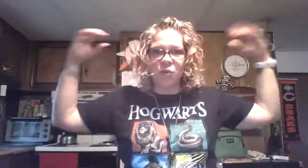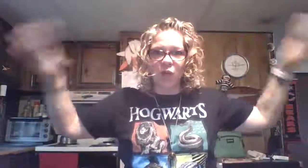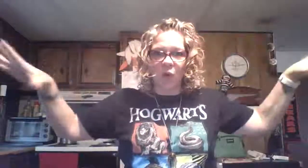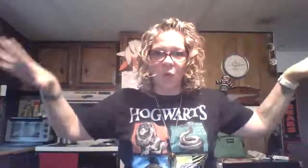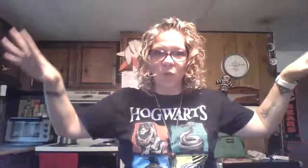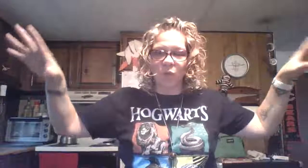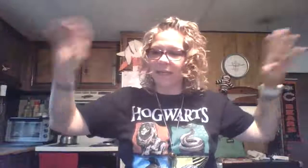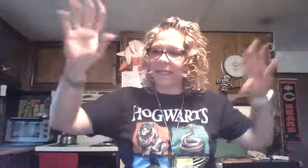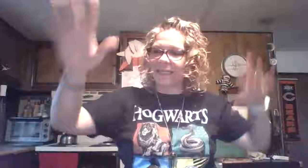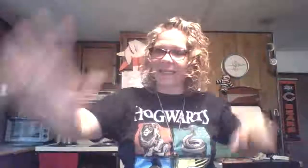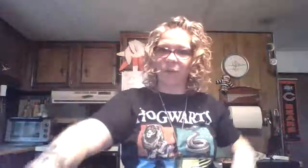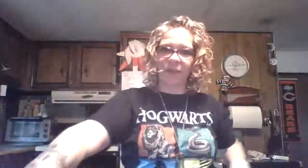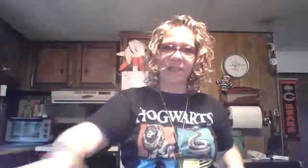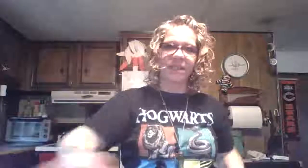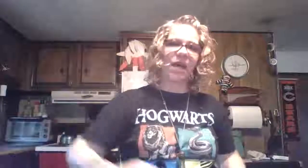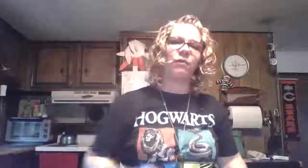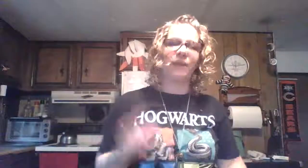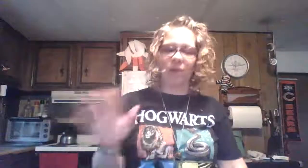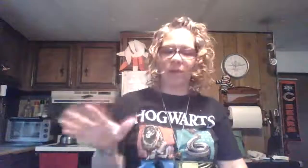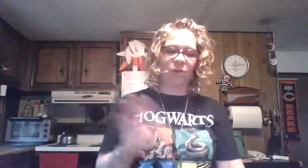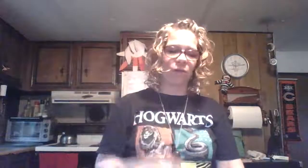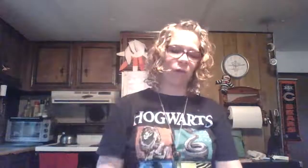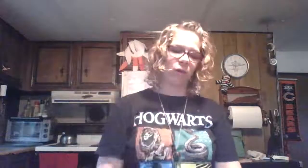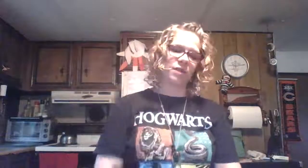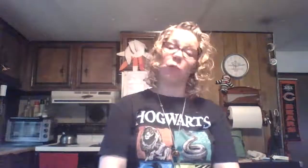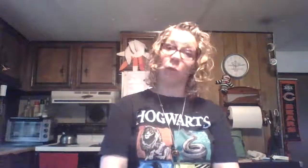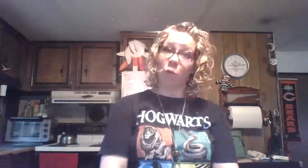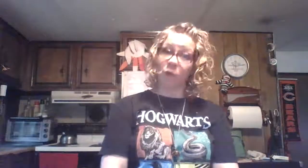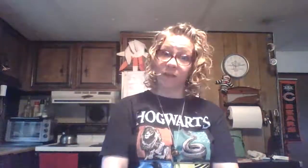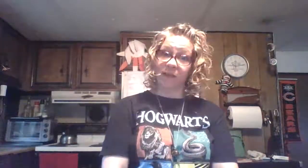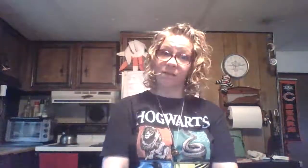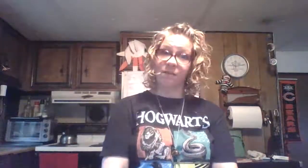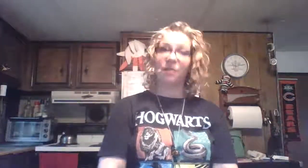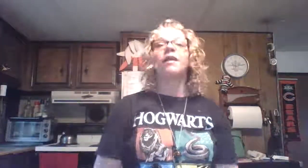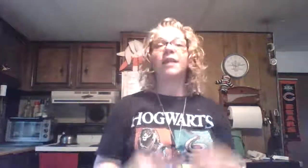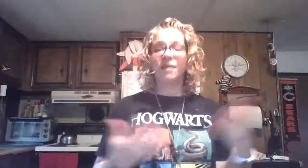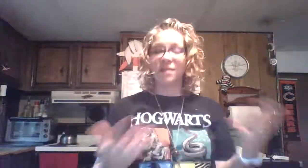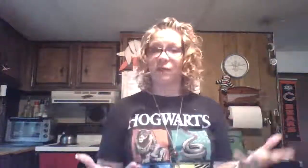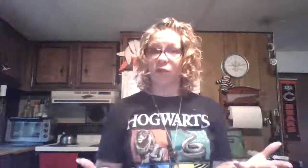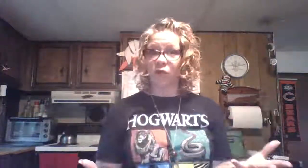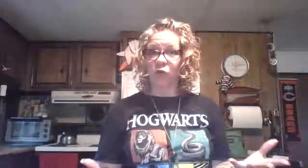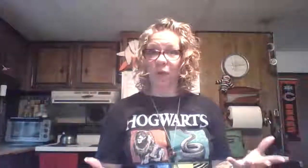go. Get it written down. That way you can focus on more important things like the stuff you're doing.